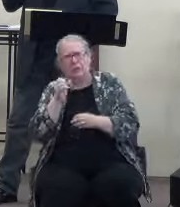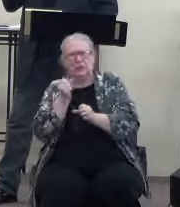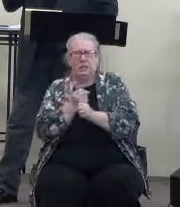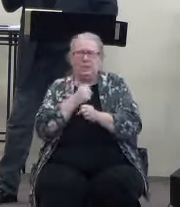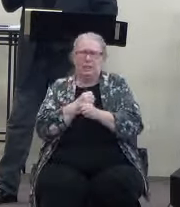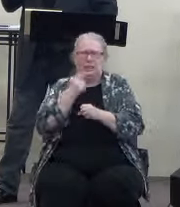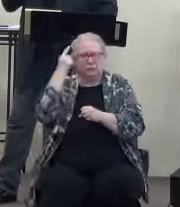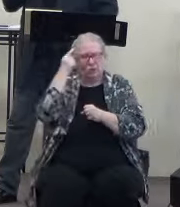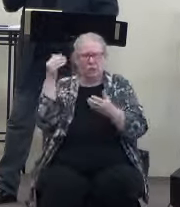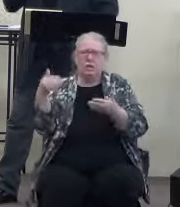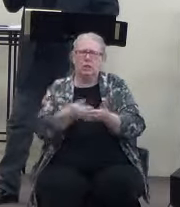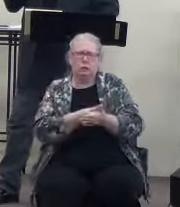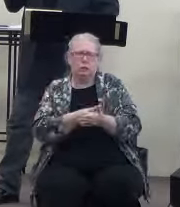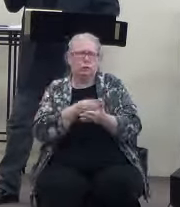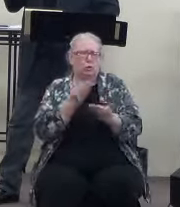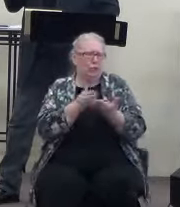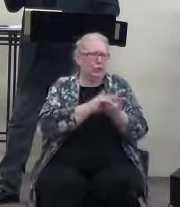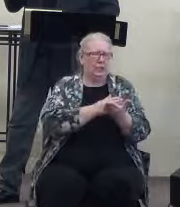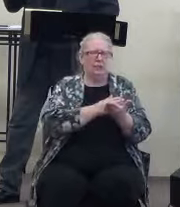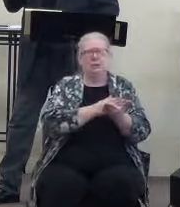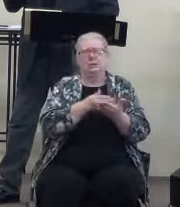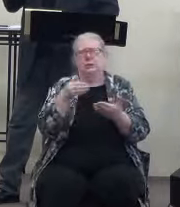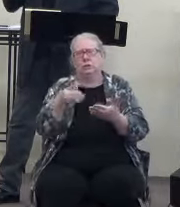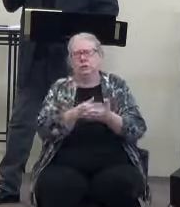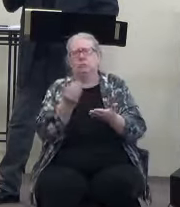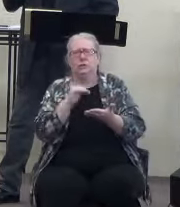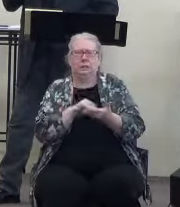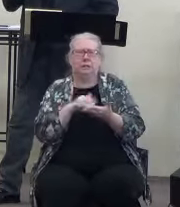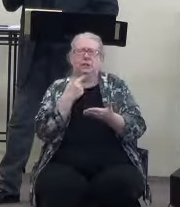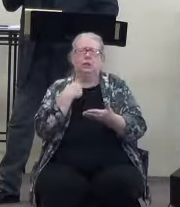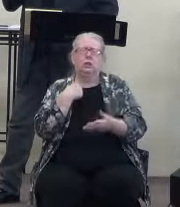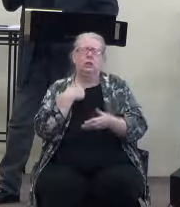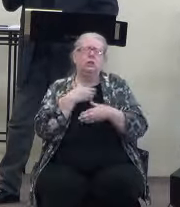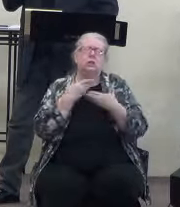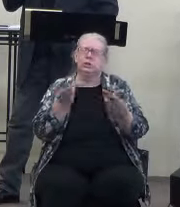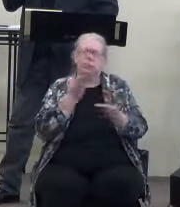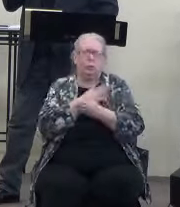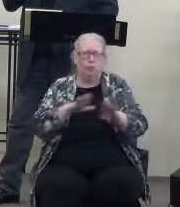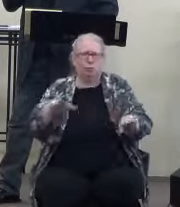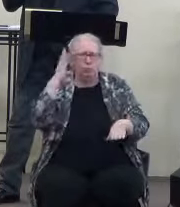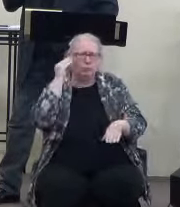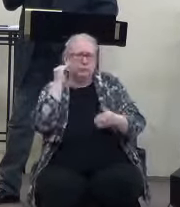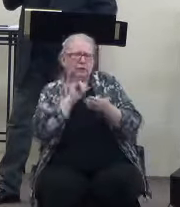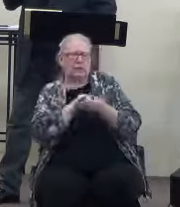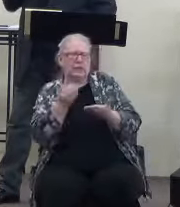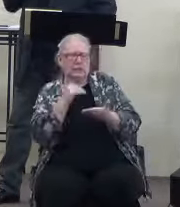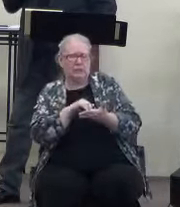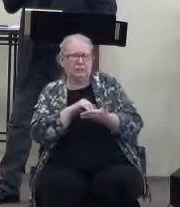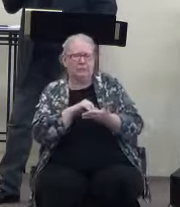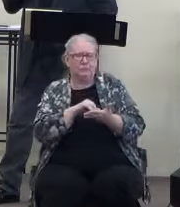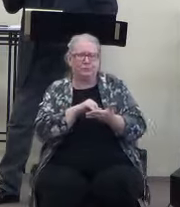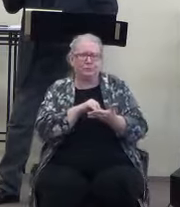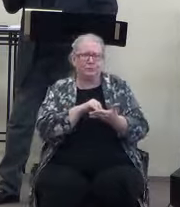or a lesson to us so we don't go down that wrong road again. I think how neat it is when he confirms